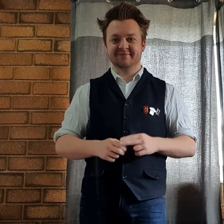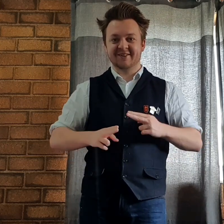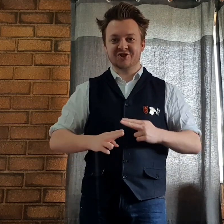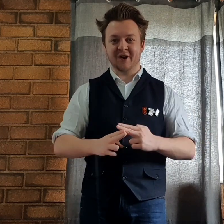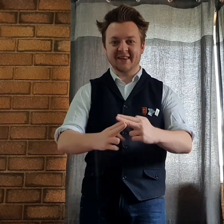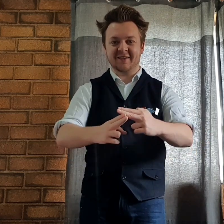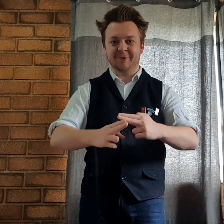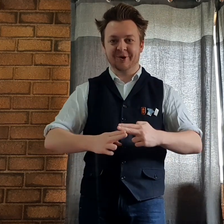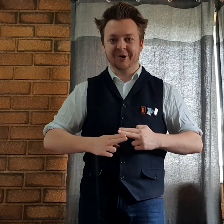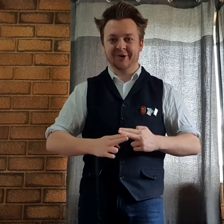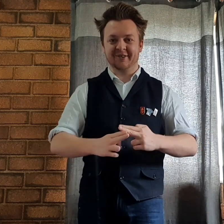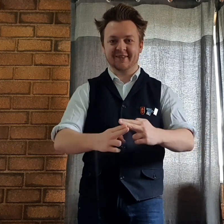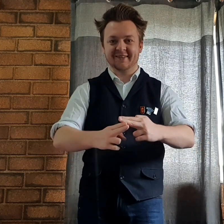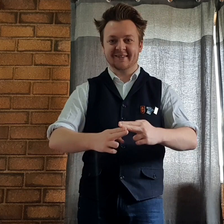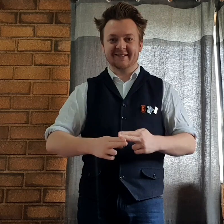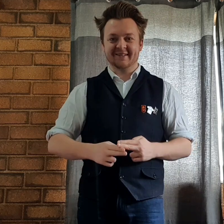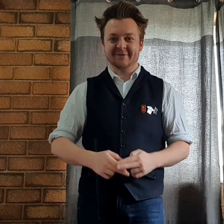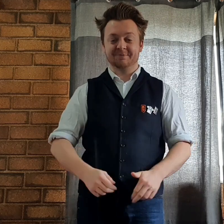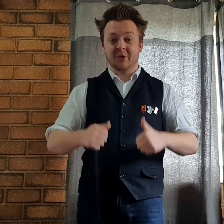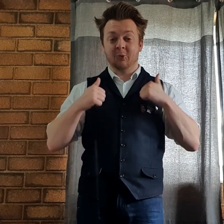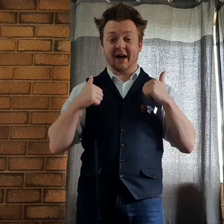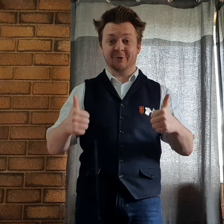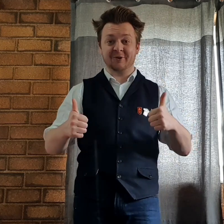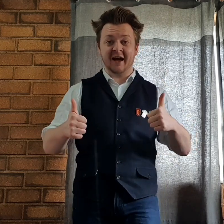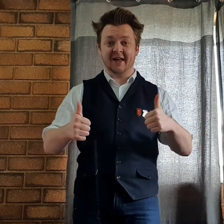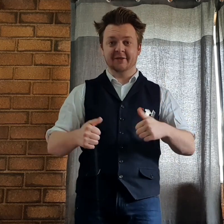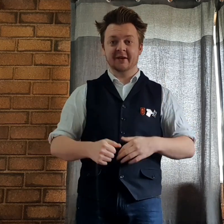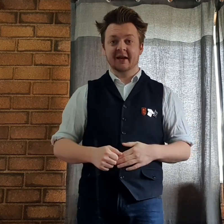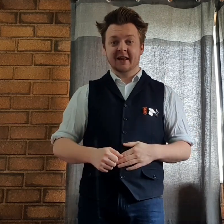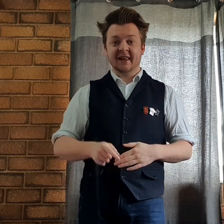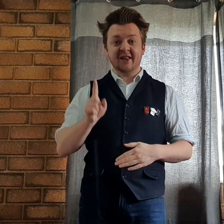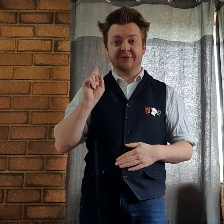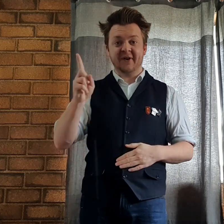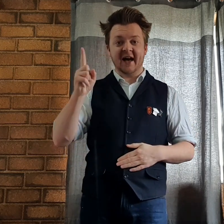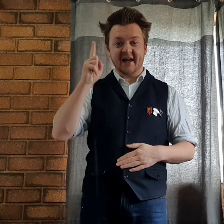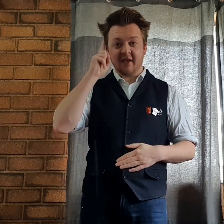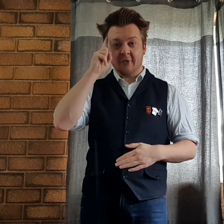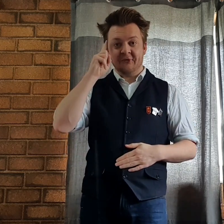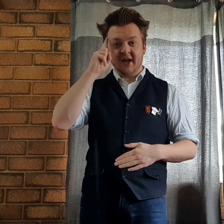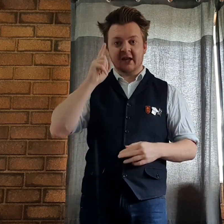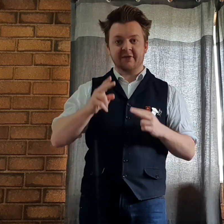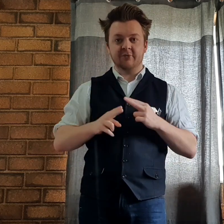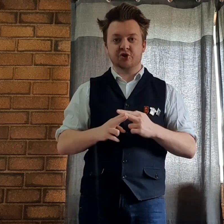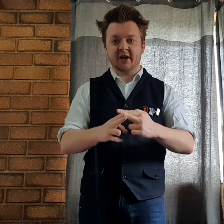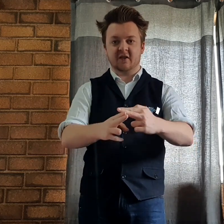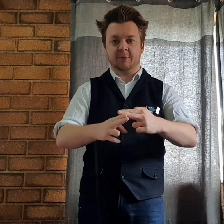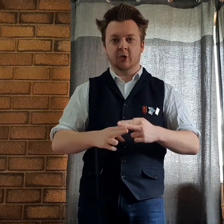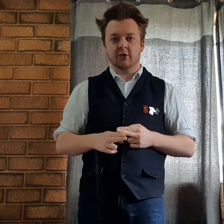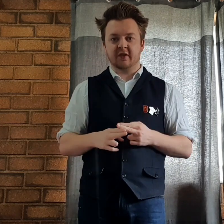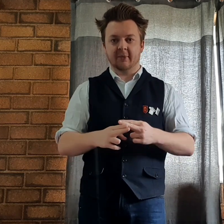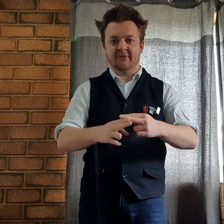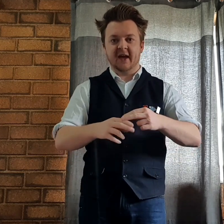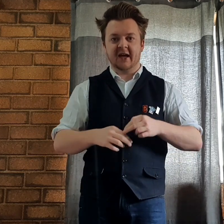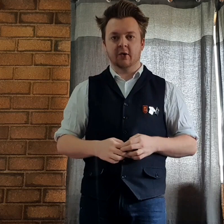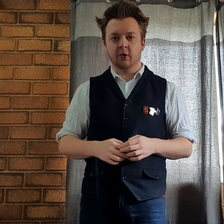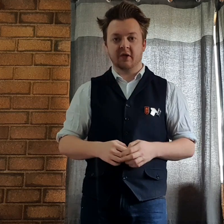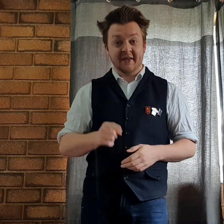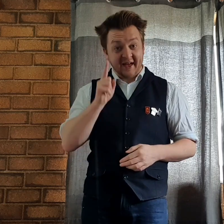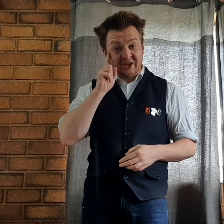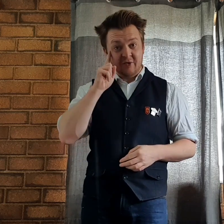Transport. Well done! Let's first think of some transports, some vehicles that you